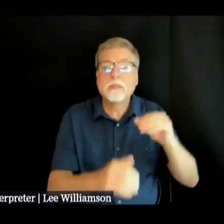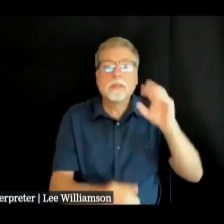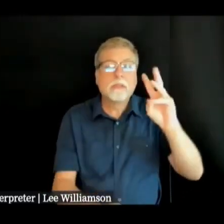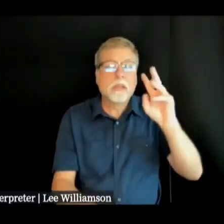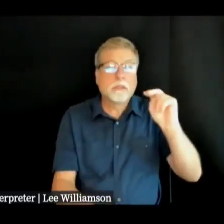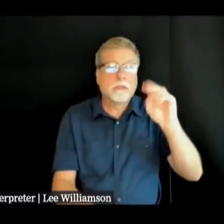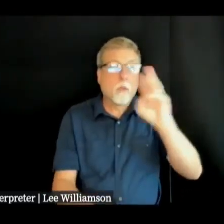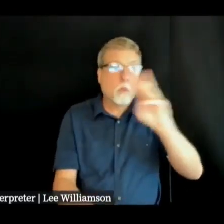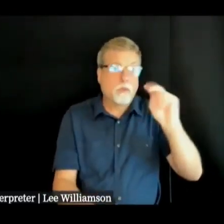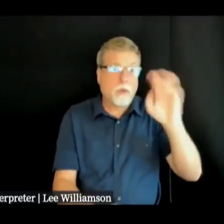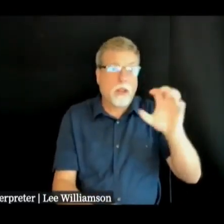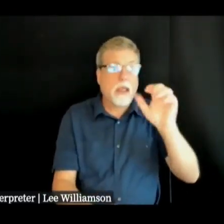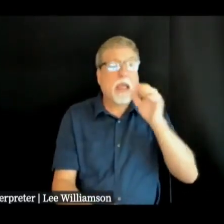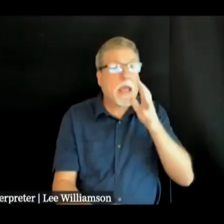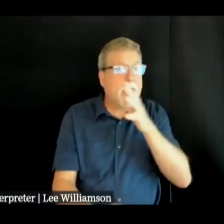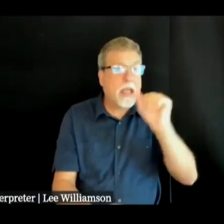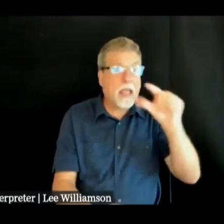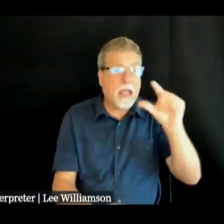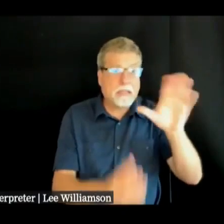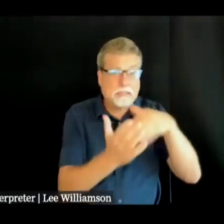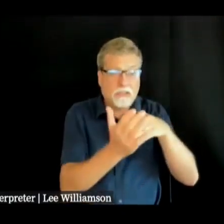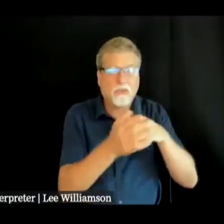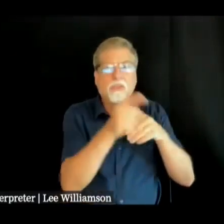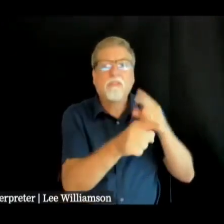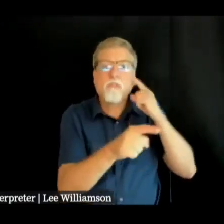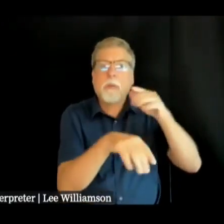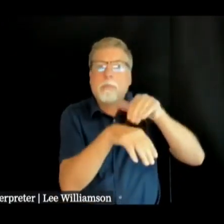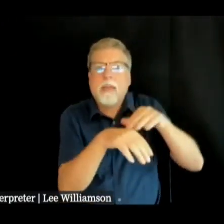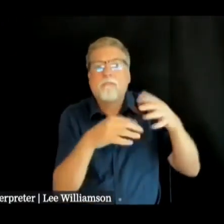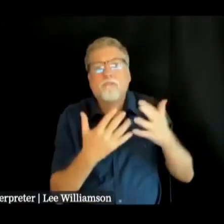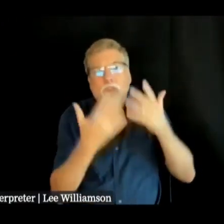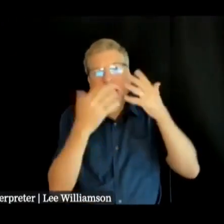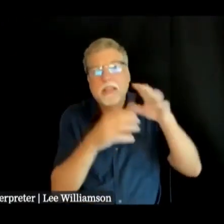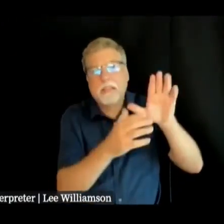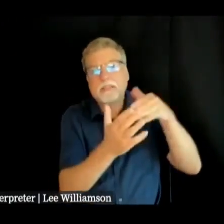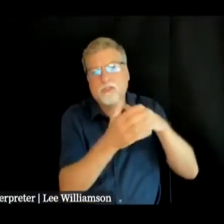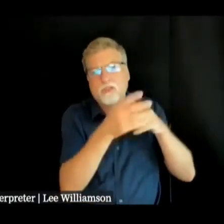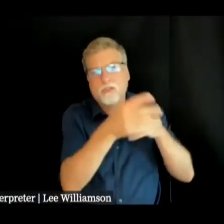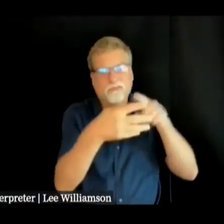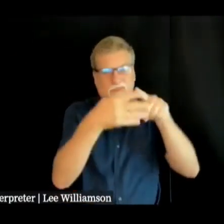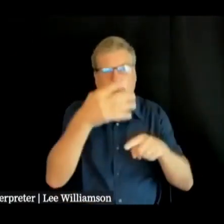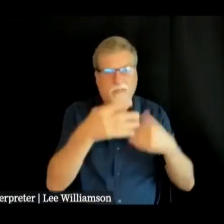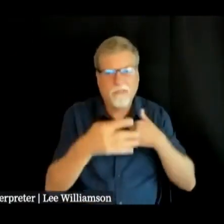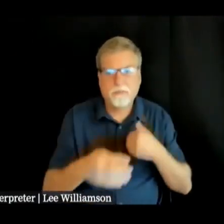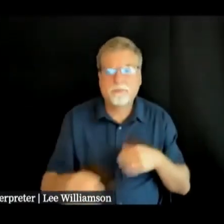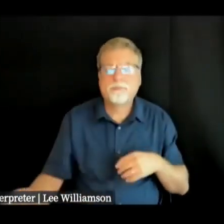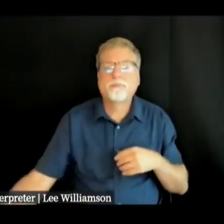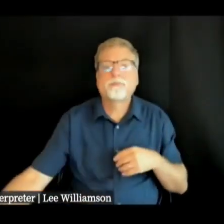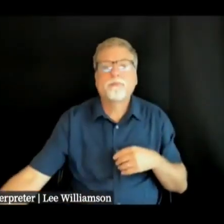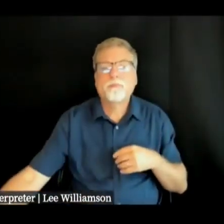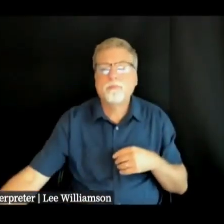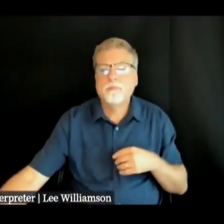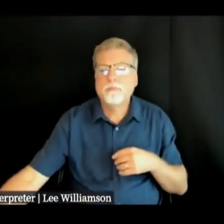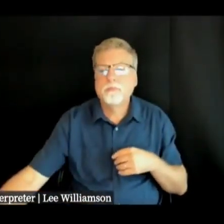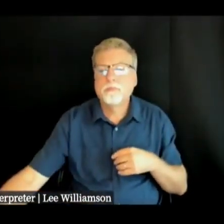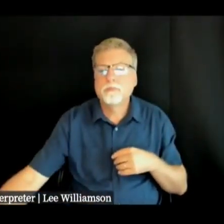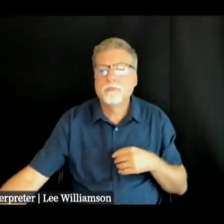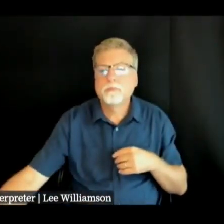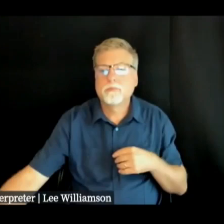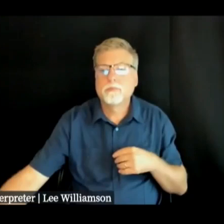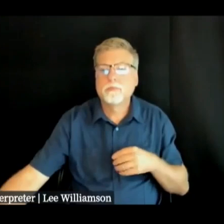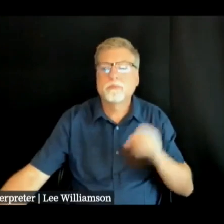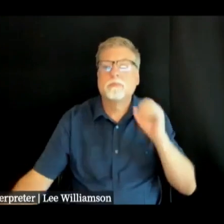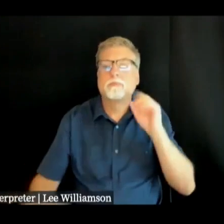for farm businesses with damages that are directly related to Hurricane Helene you're eligible to apply to the